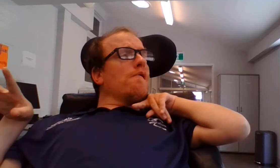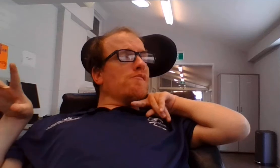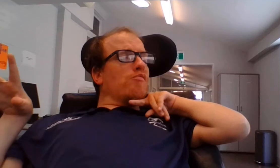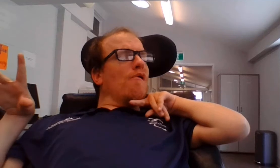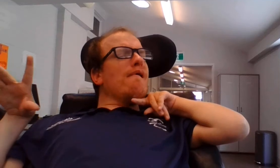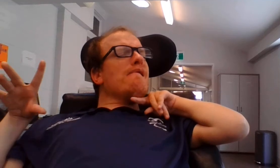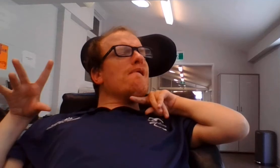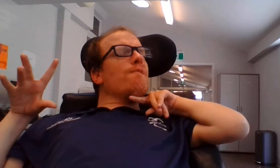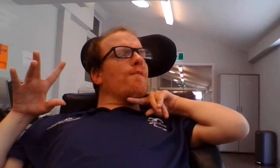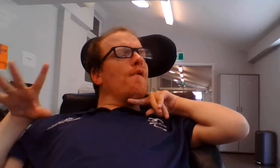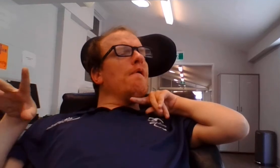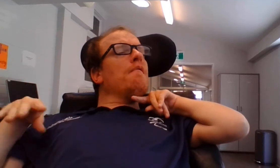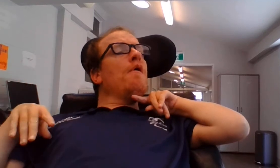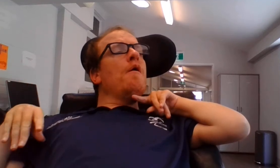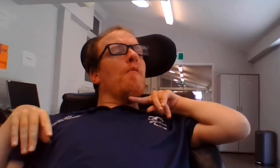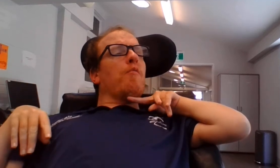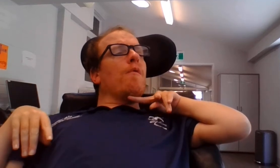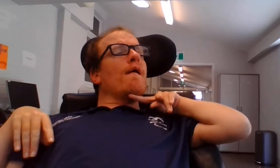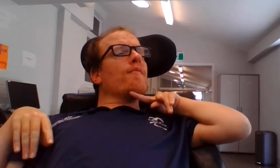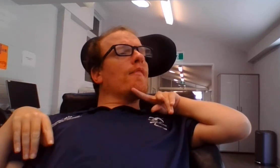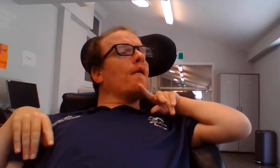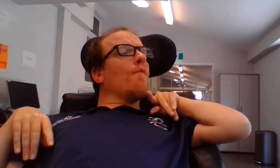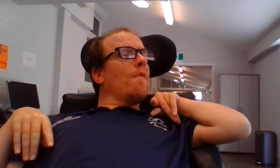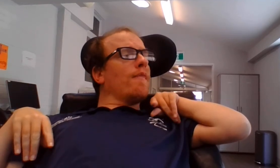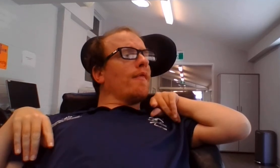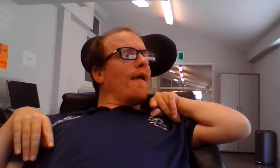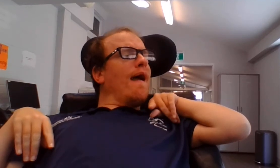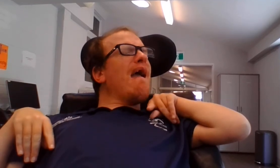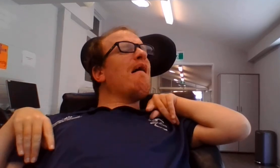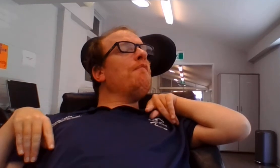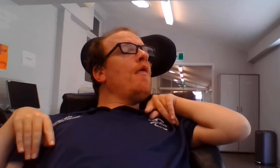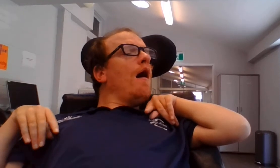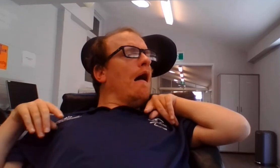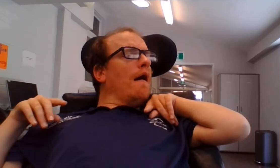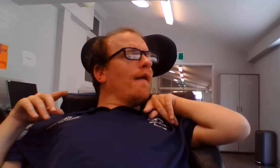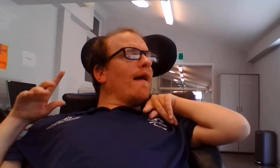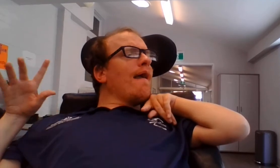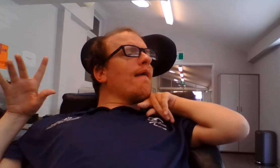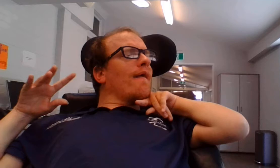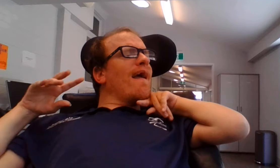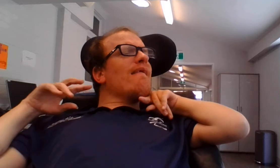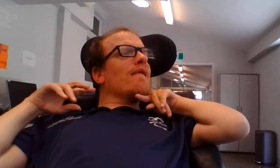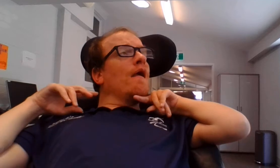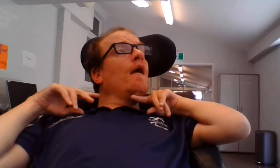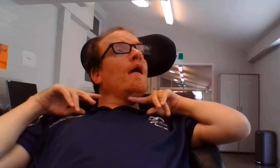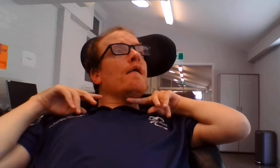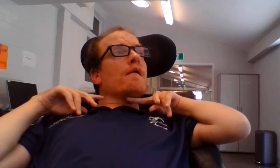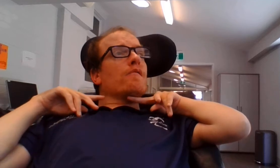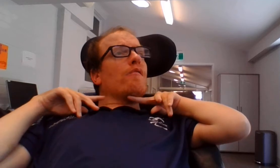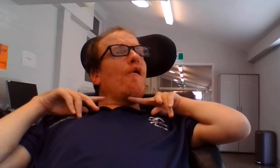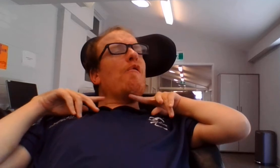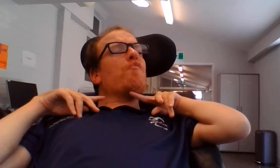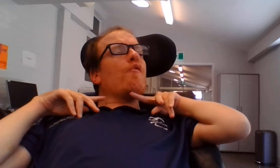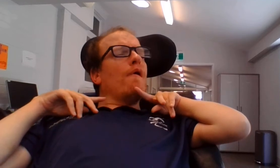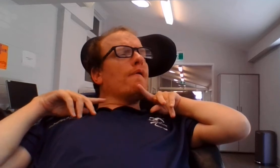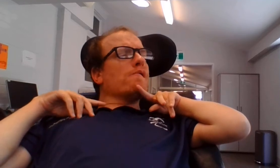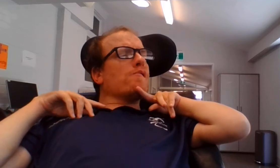you treat your food poisoning with care. Okay, get yourselves or your